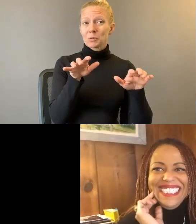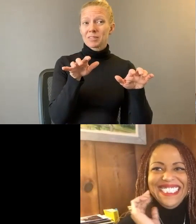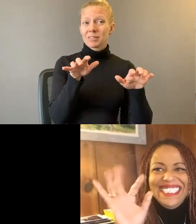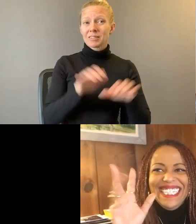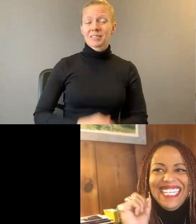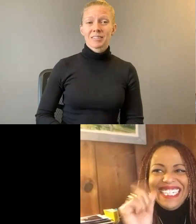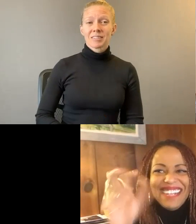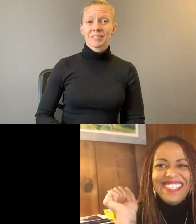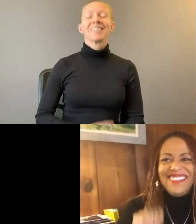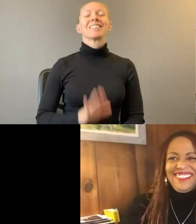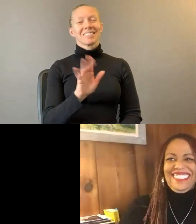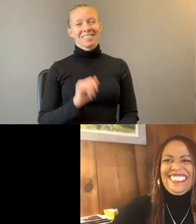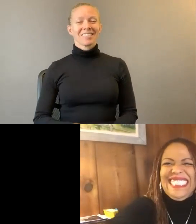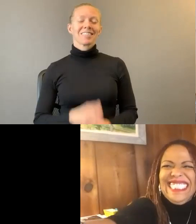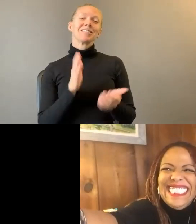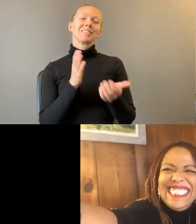All right. Um.